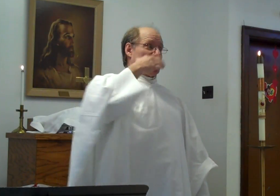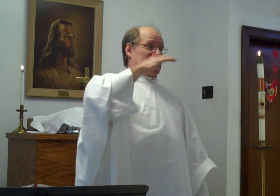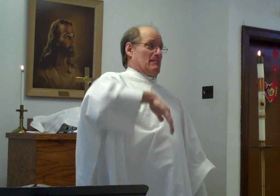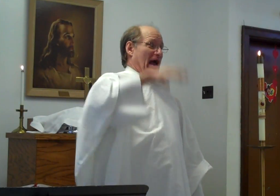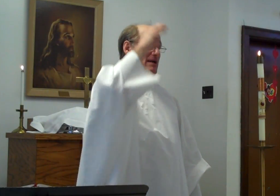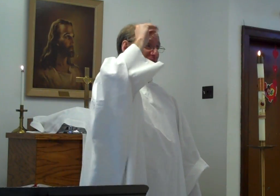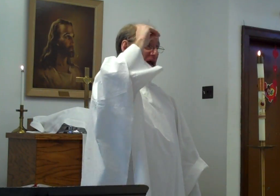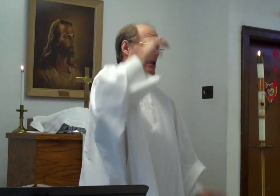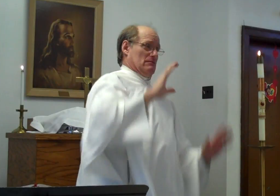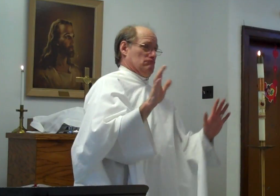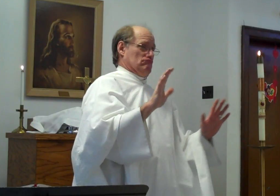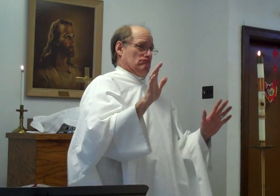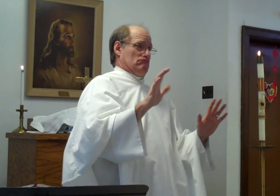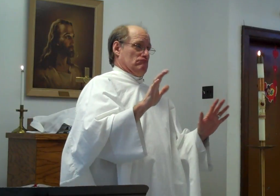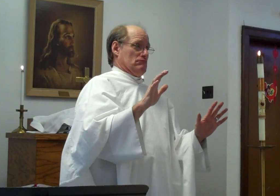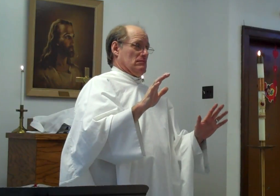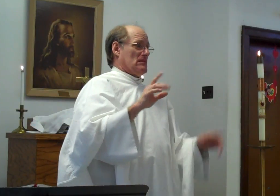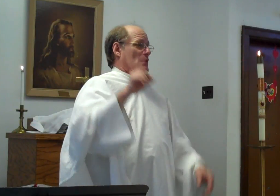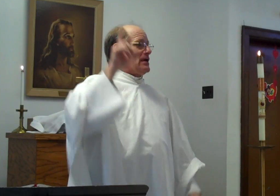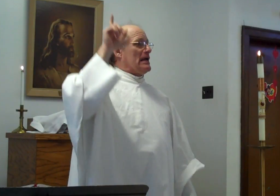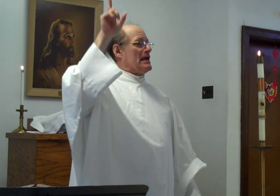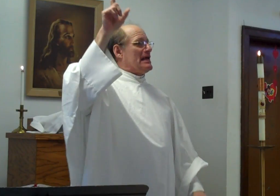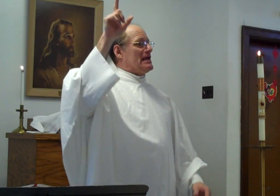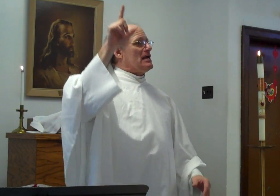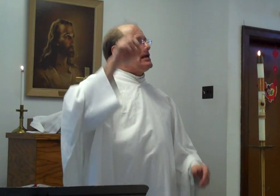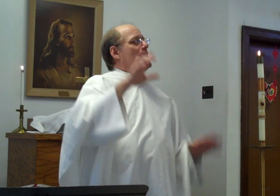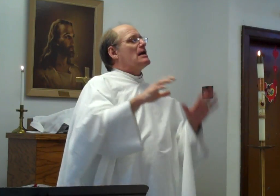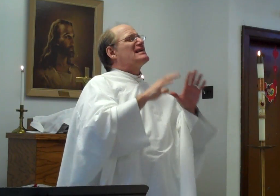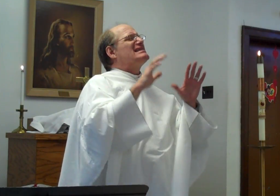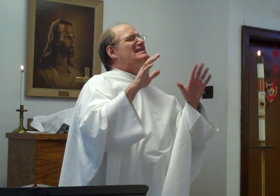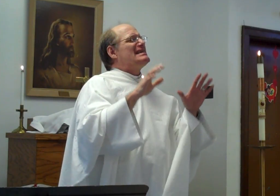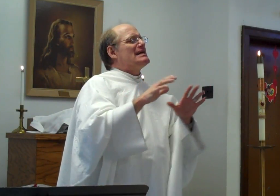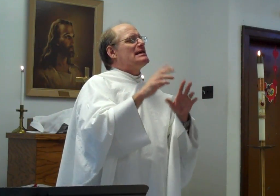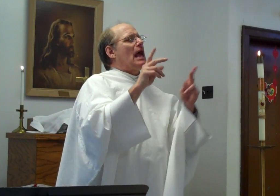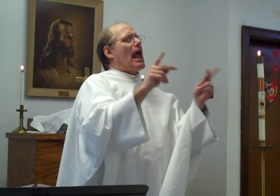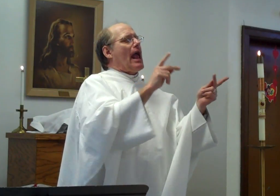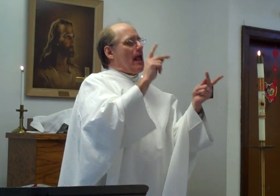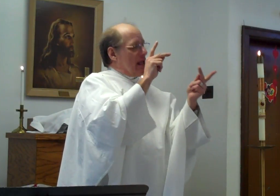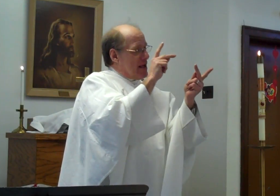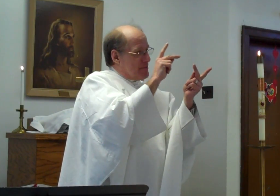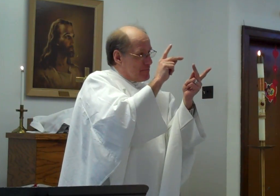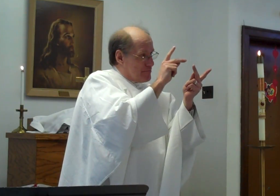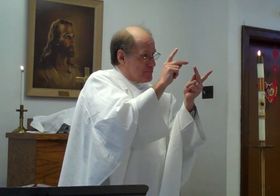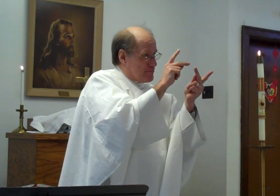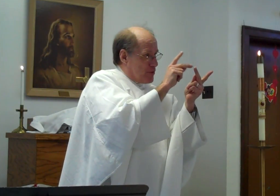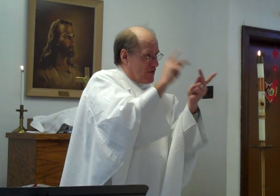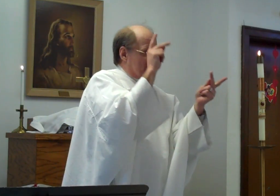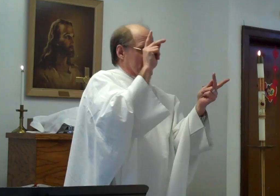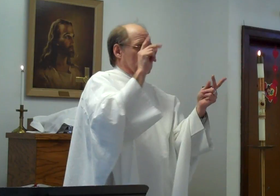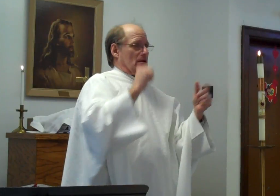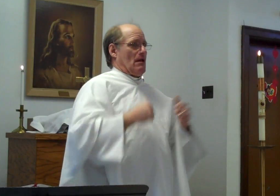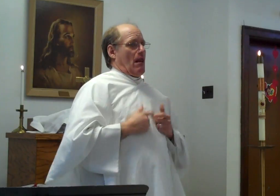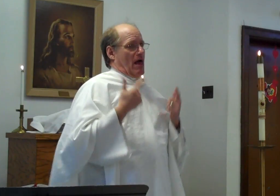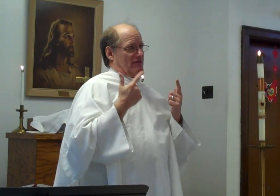was a bad man. He did a perfect life.